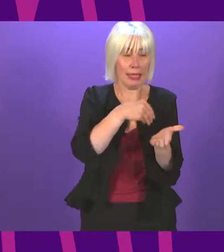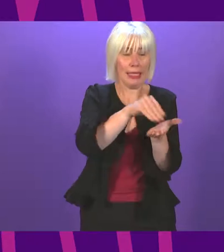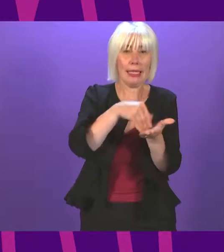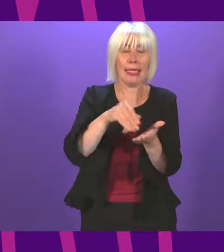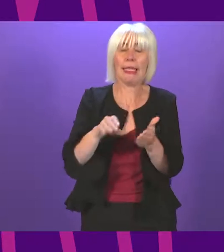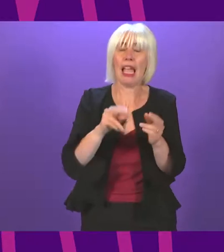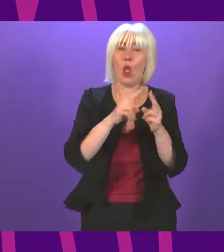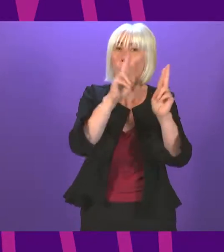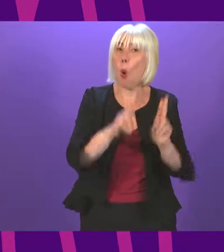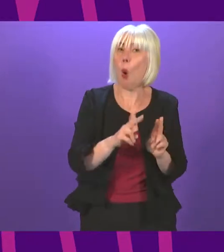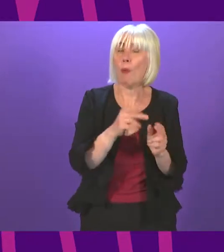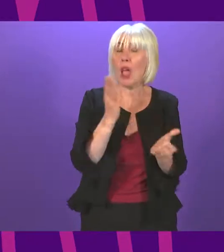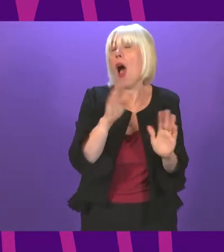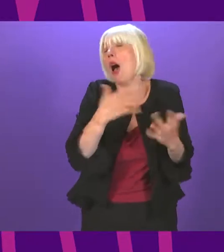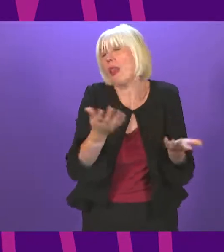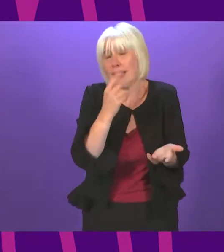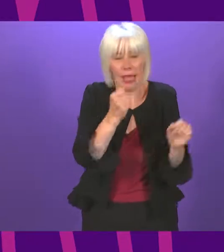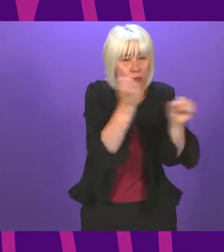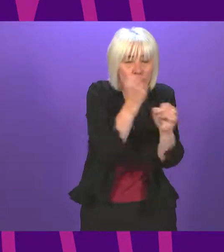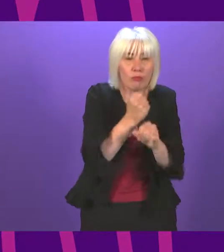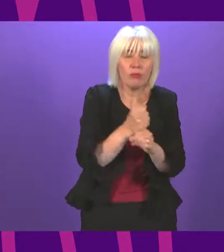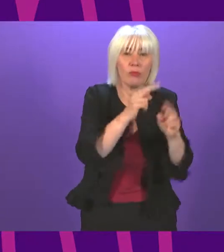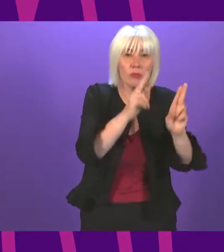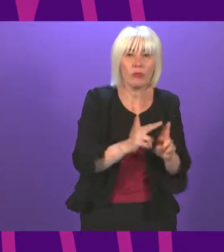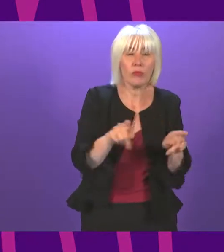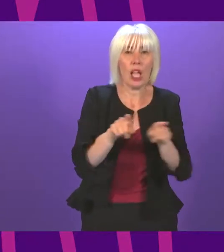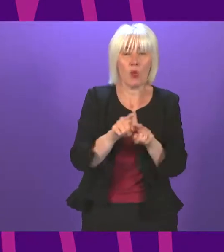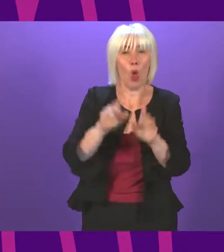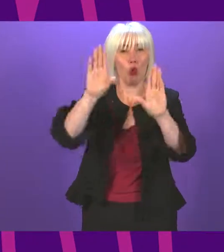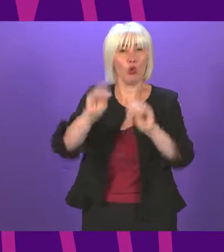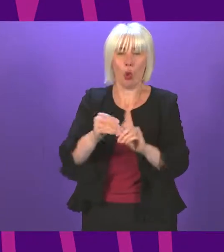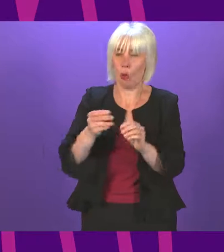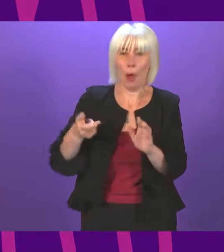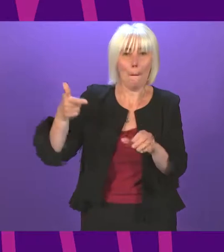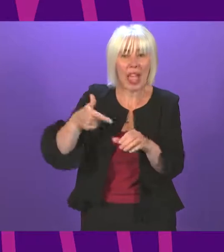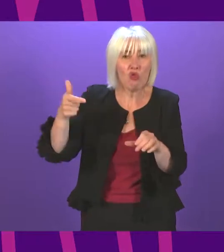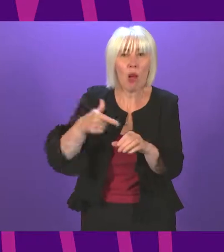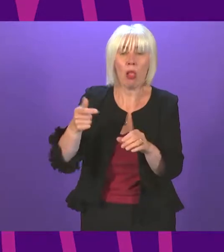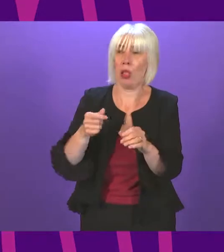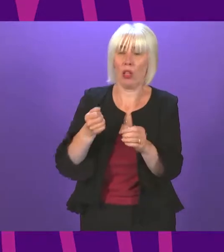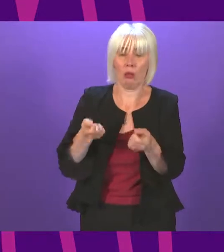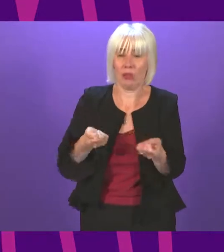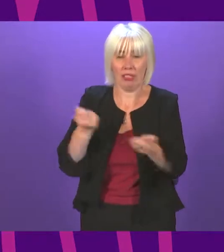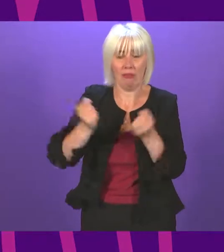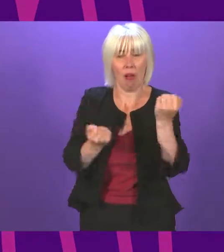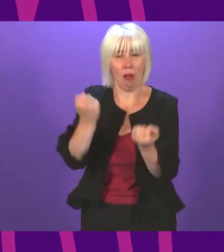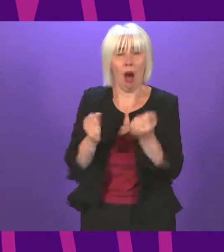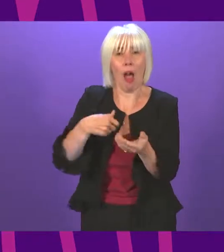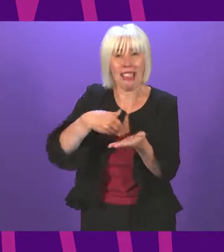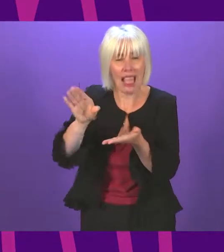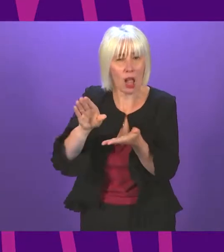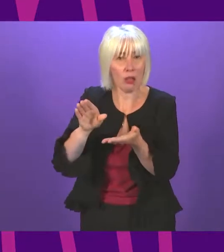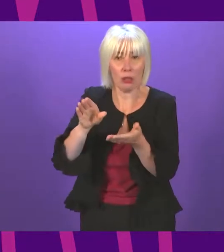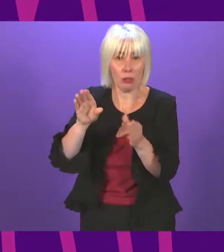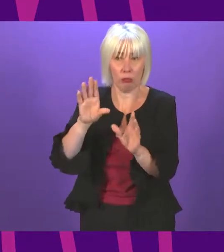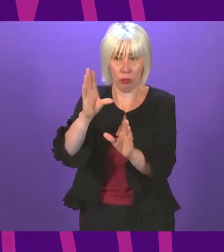costly refurbishments. Stop petrol and diesel car sales in just a few years. Stop building all new roads. And